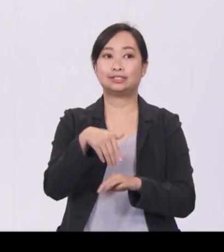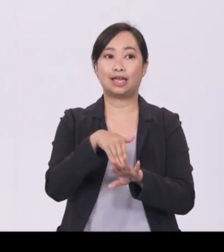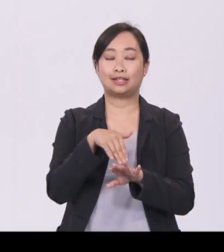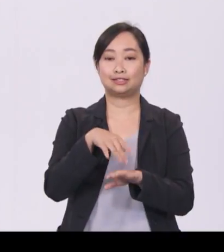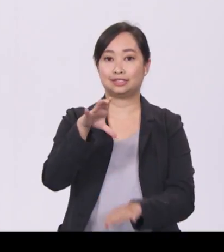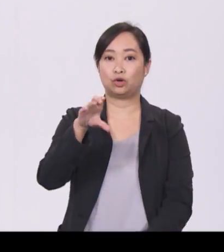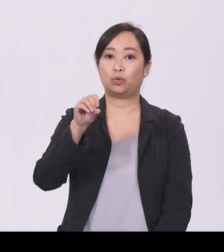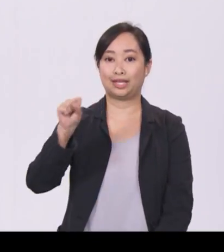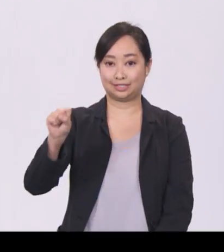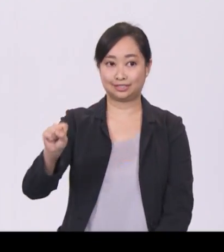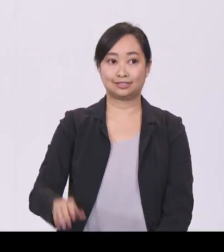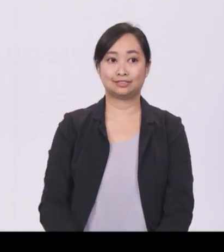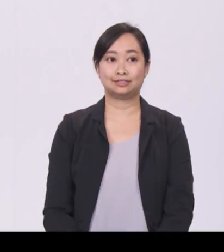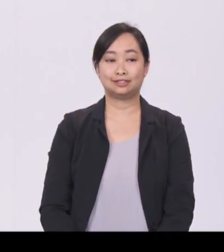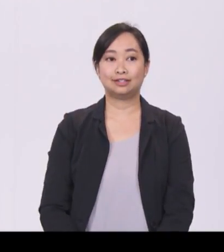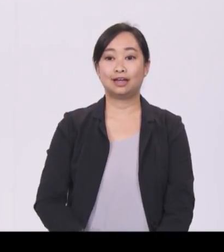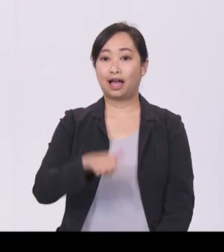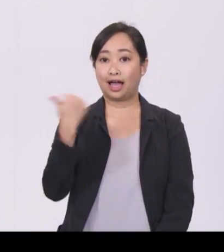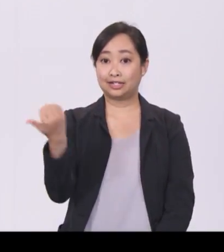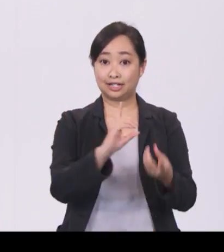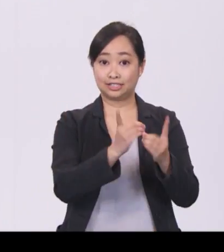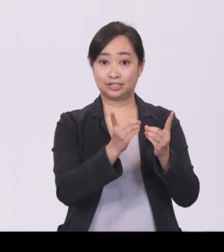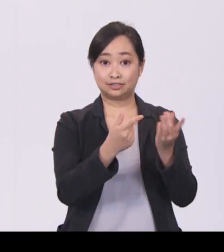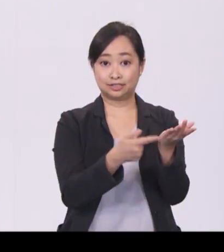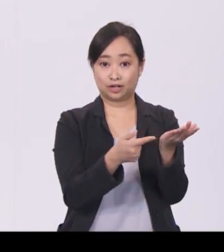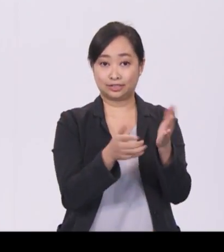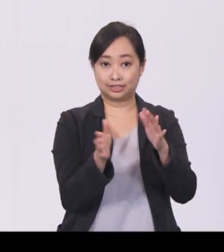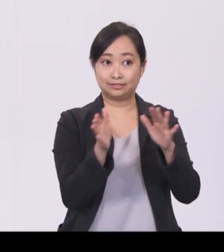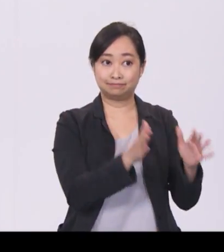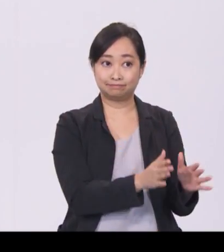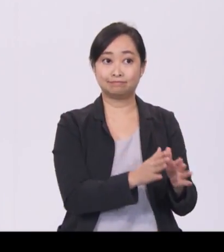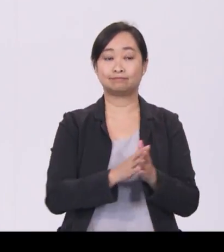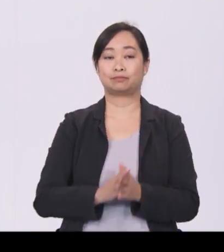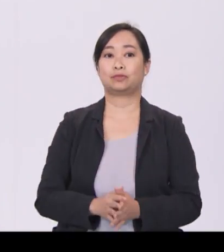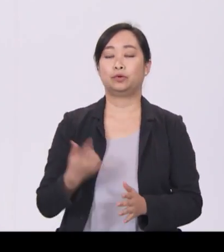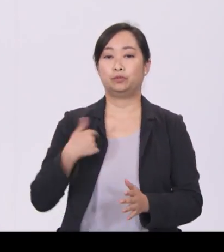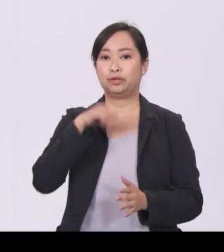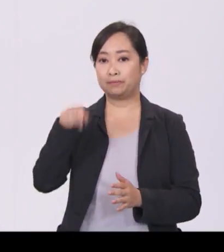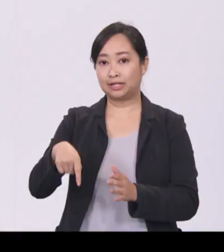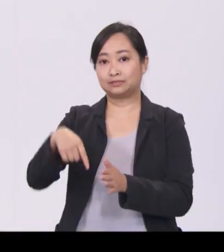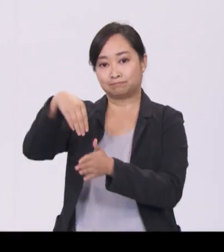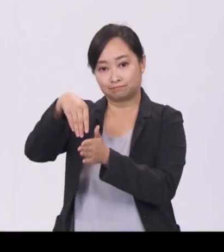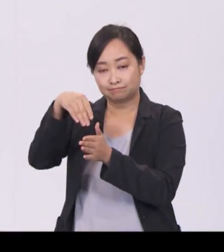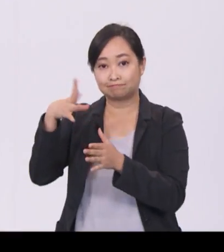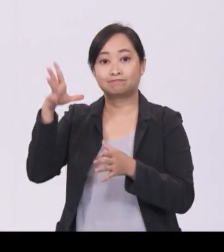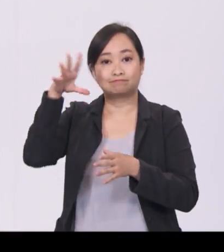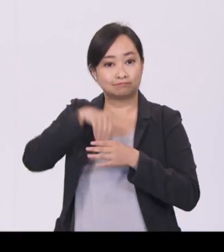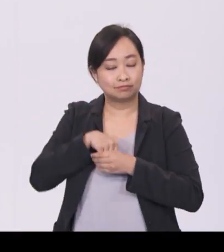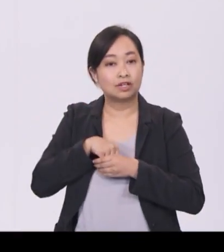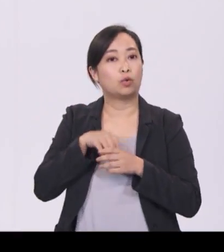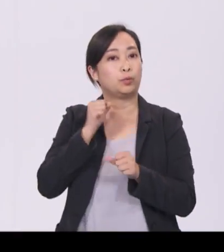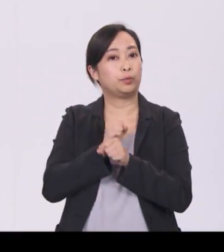Besides digital capabilities, we must also build deep skills for workers of all ages.